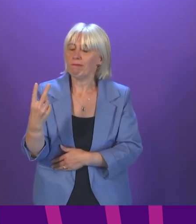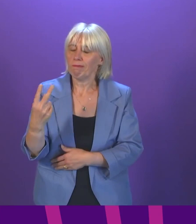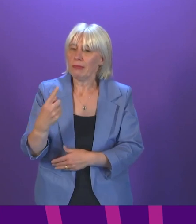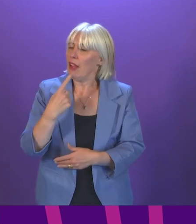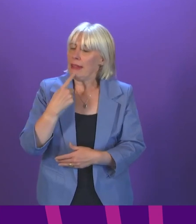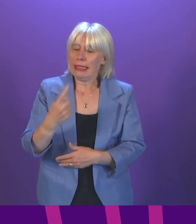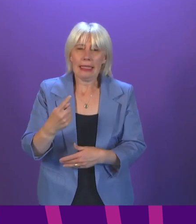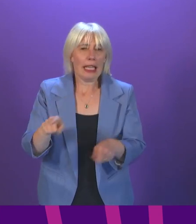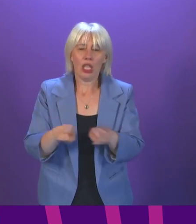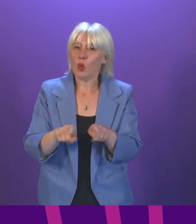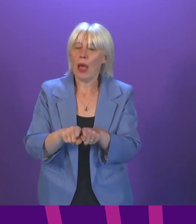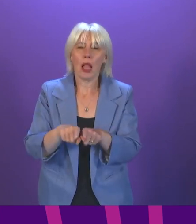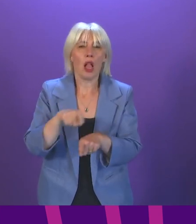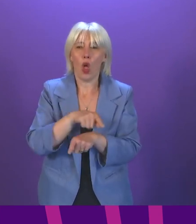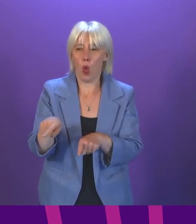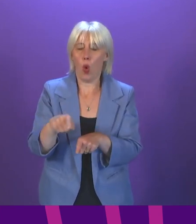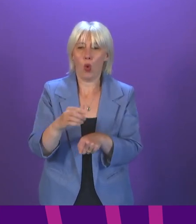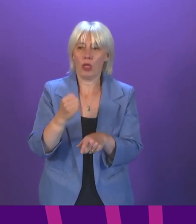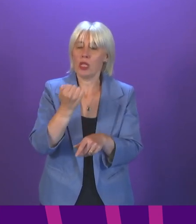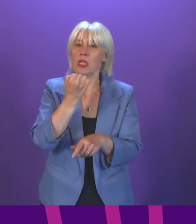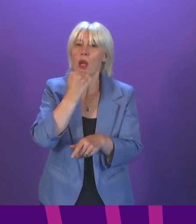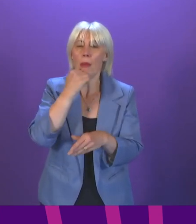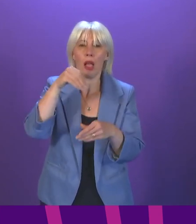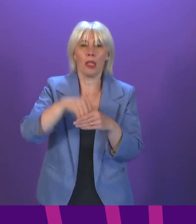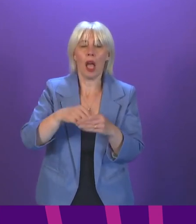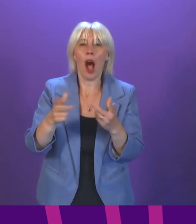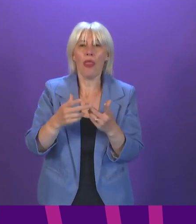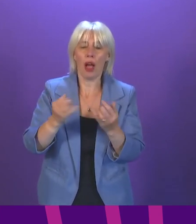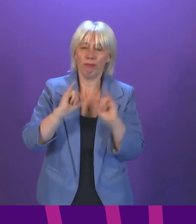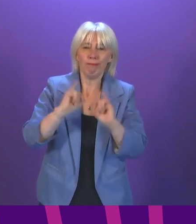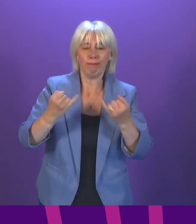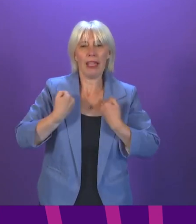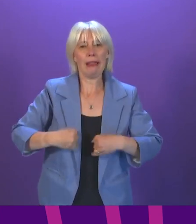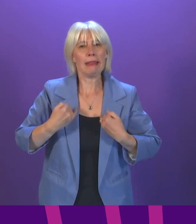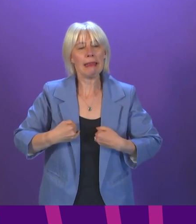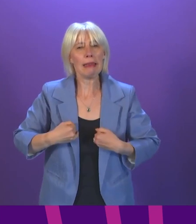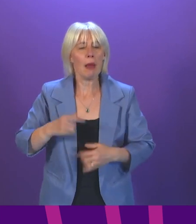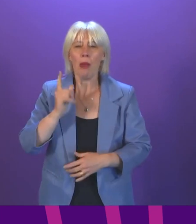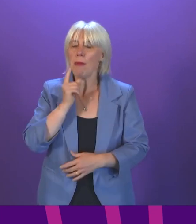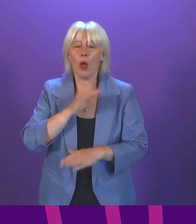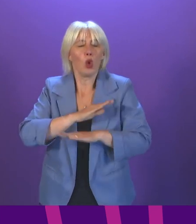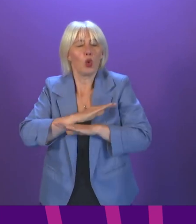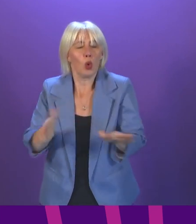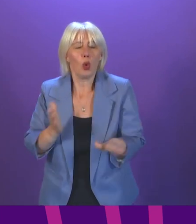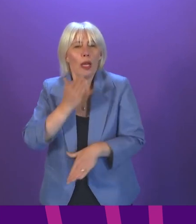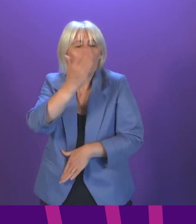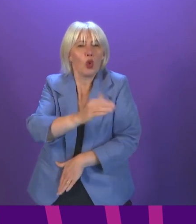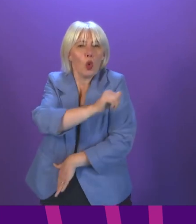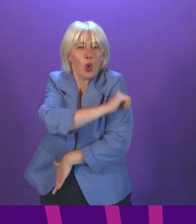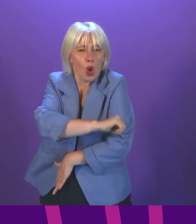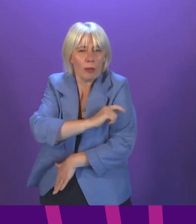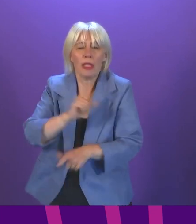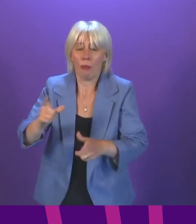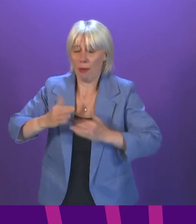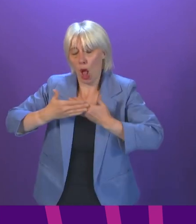as we always do, that these figures don't include other forms of serious illness. For example, people who don't require hospital treatment but suffer long COVID.